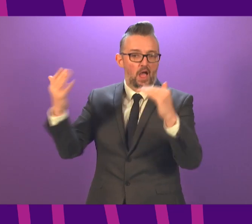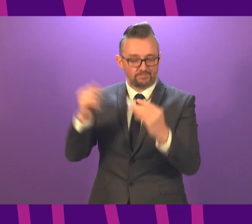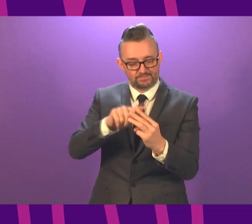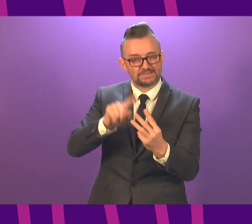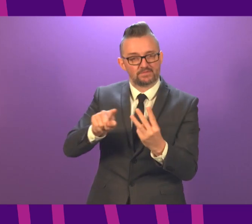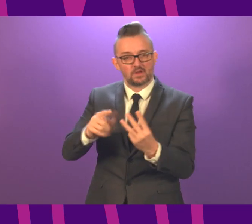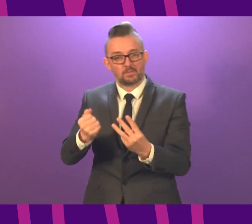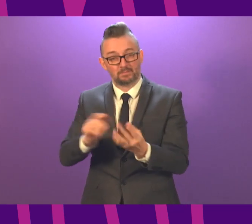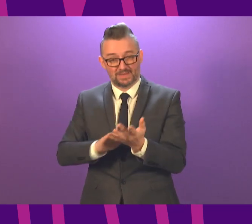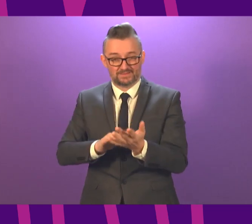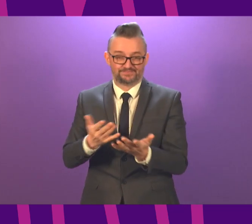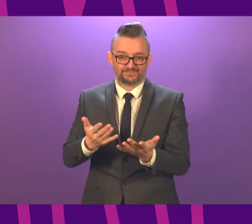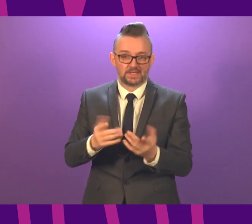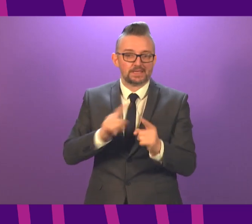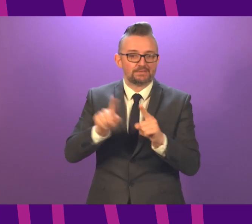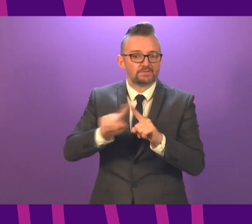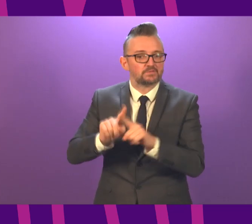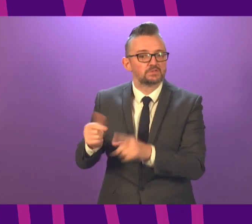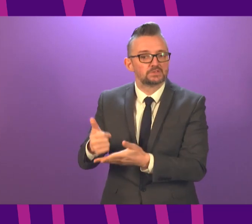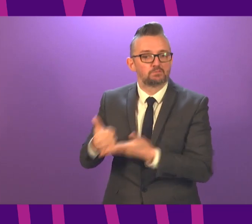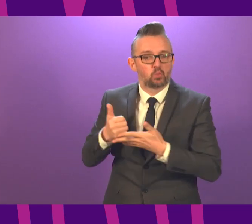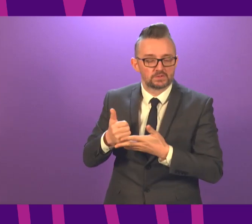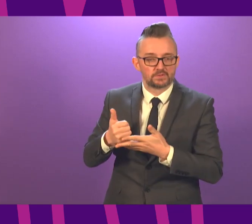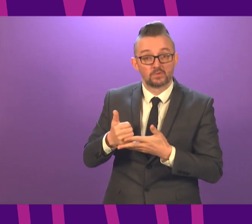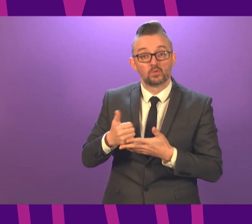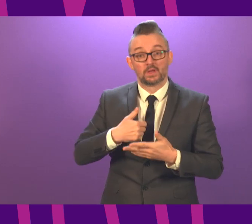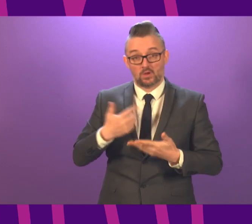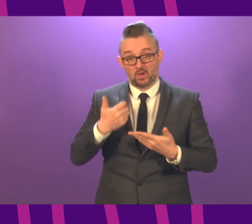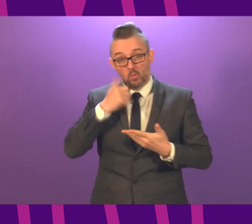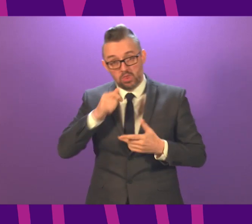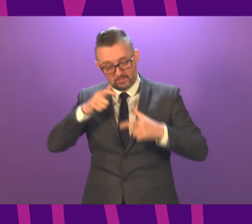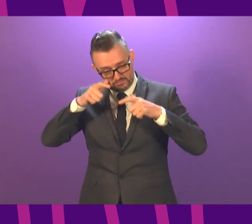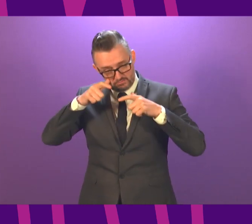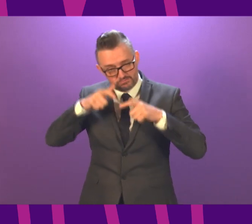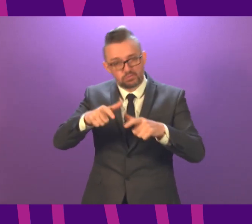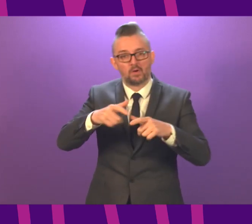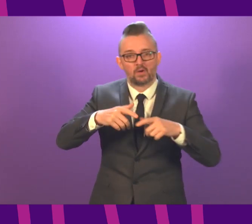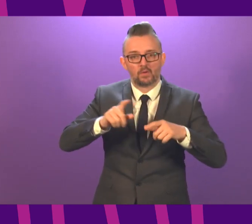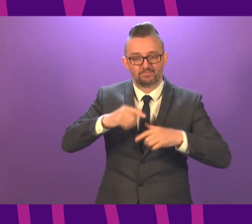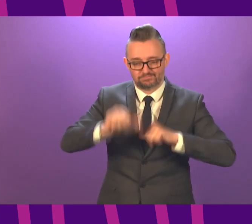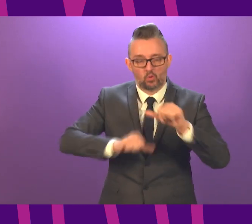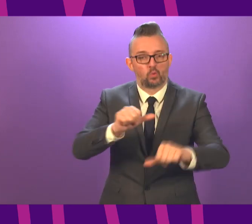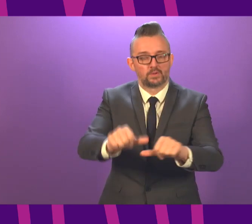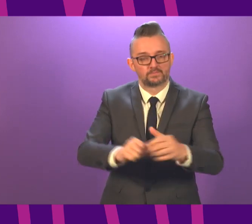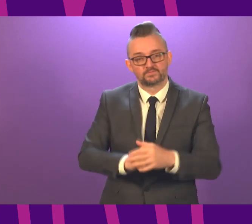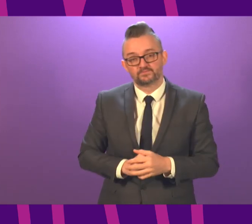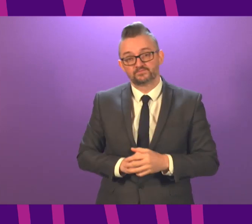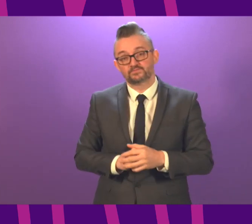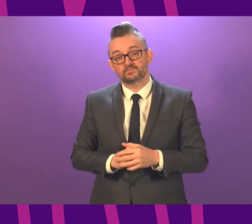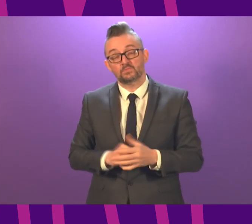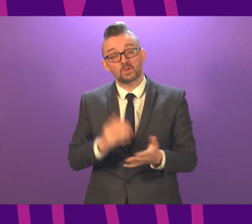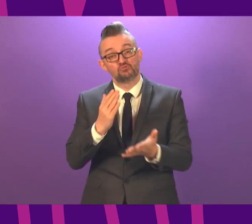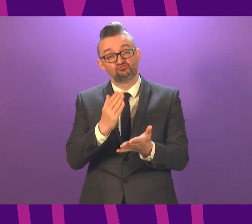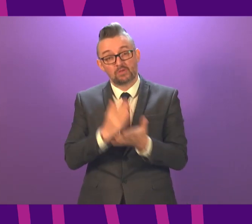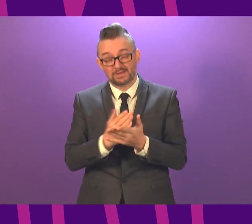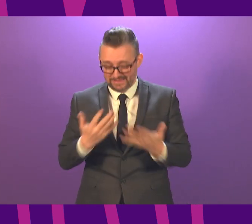ways in which that support has already been strengthened but we will continue to look to do that on an ongoing basis. But fundamentally, the